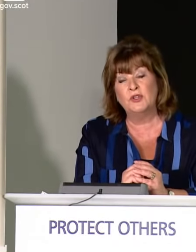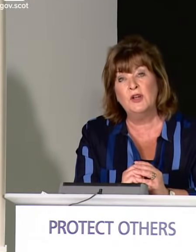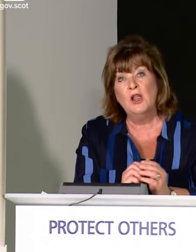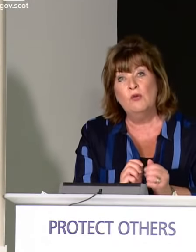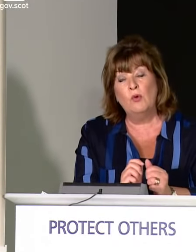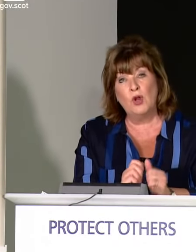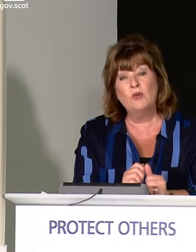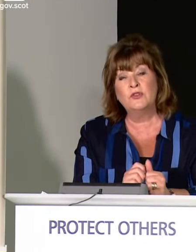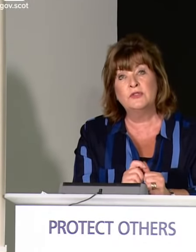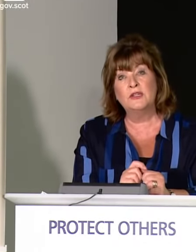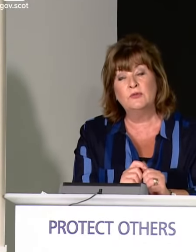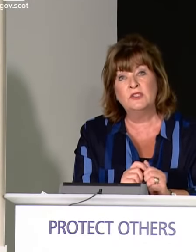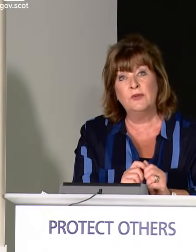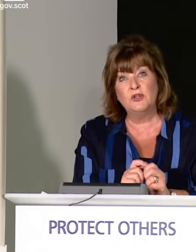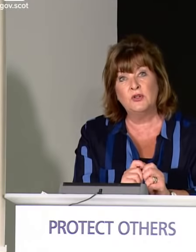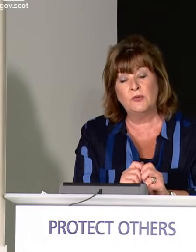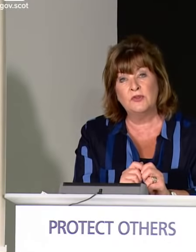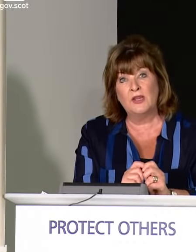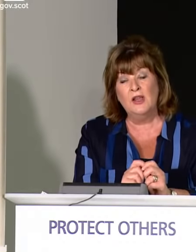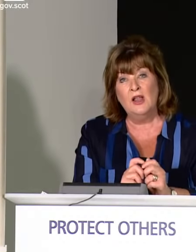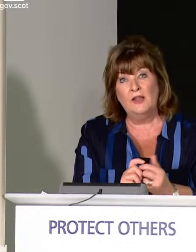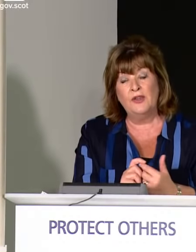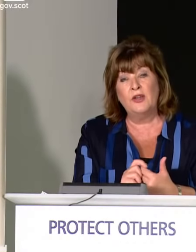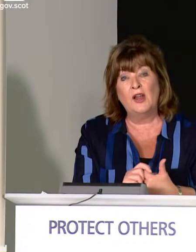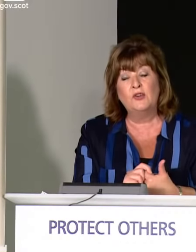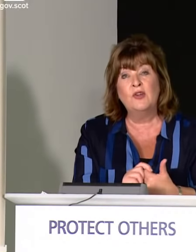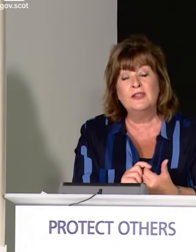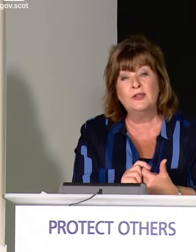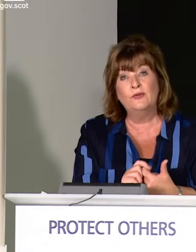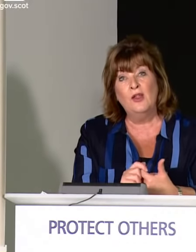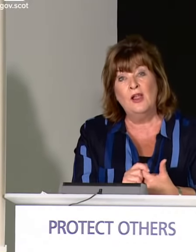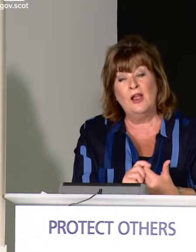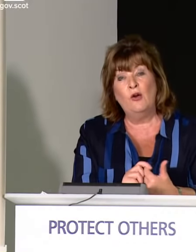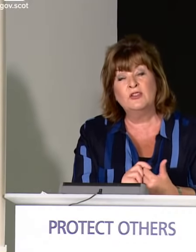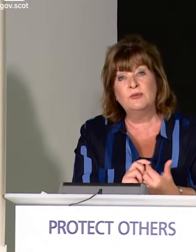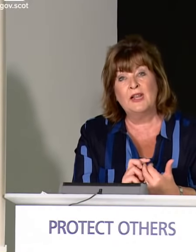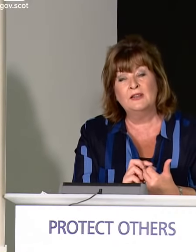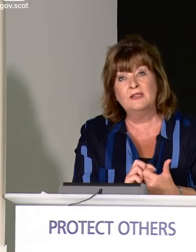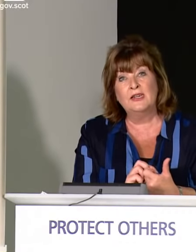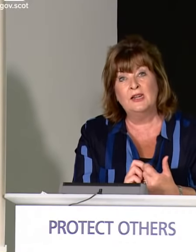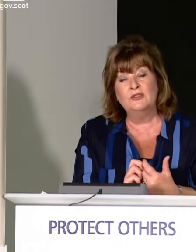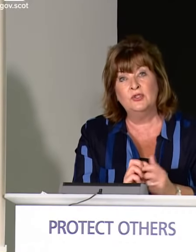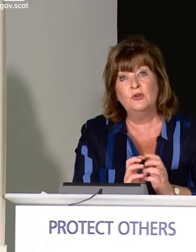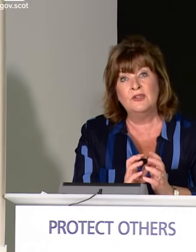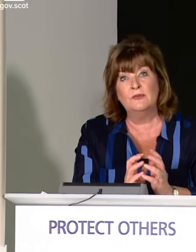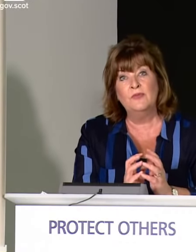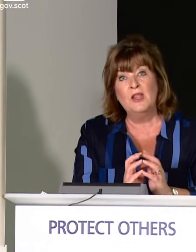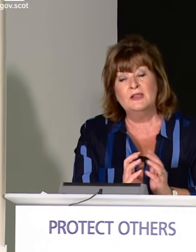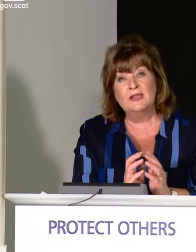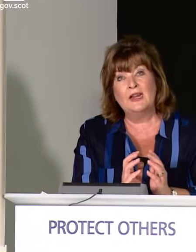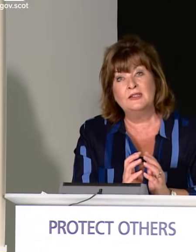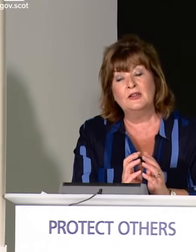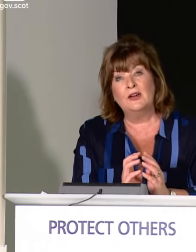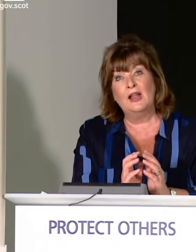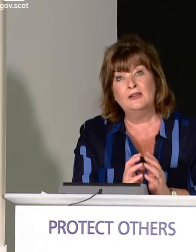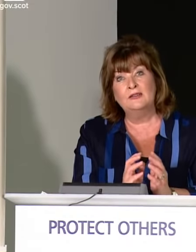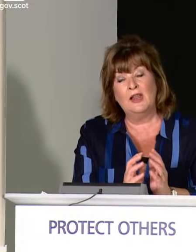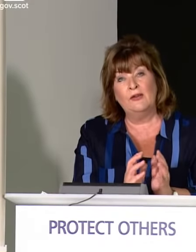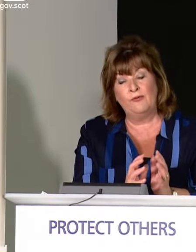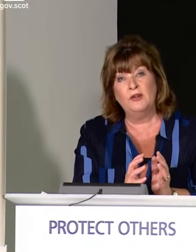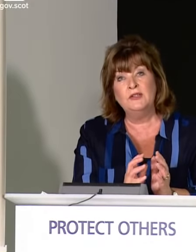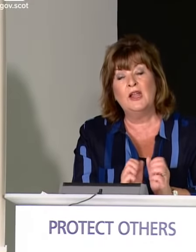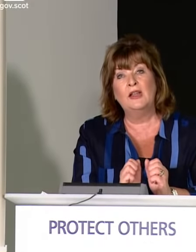provision, what we also did was to make sure that it was a creative hospitality and tourism sector